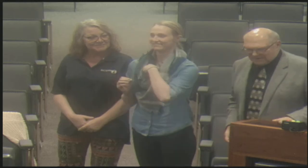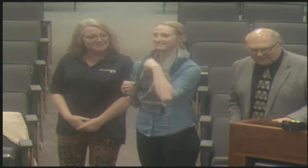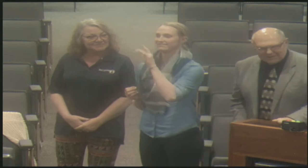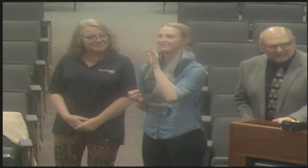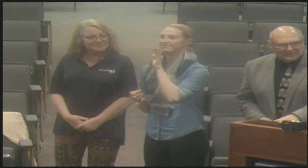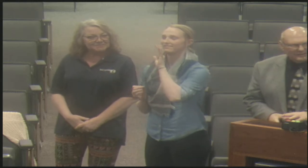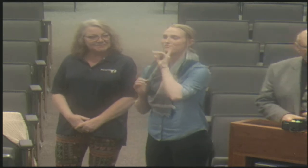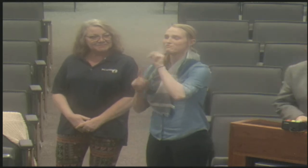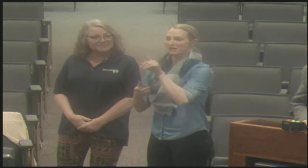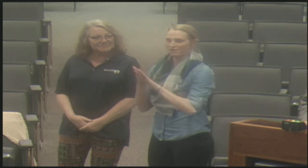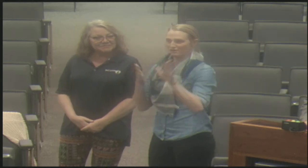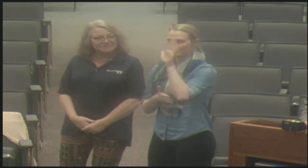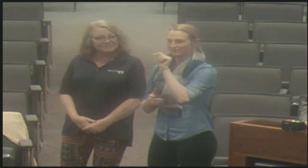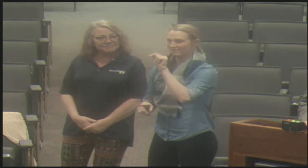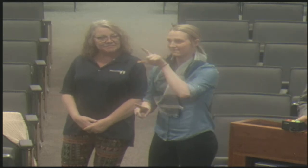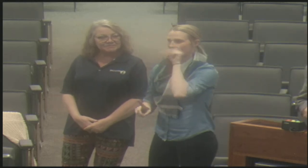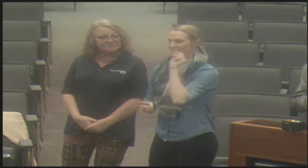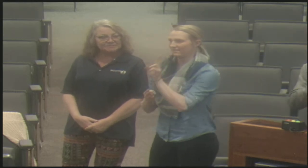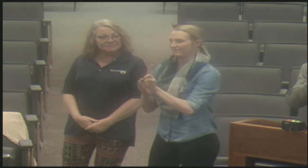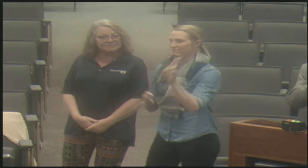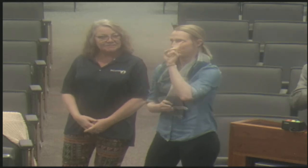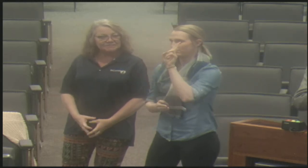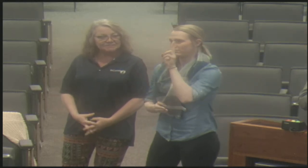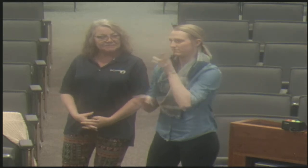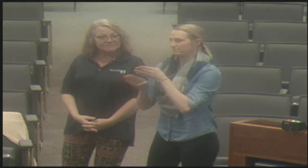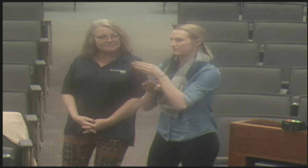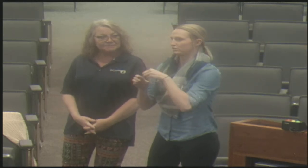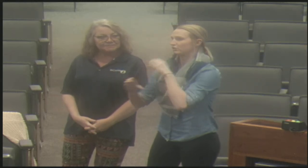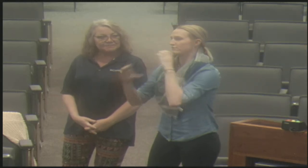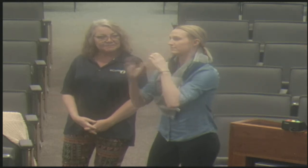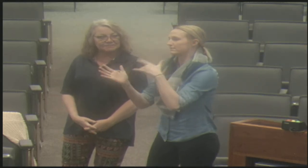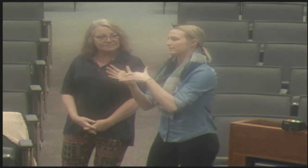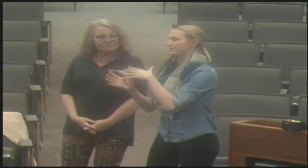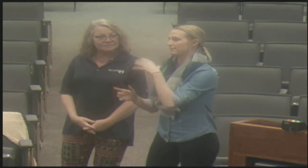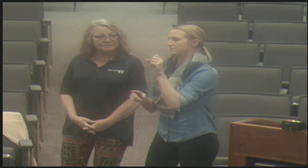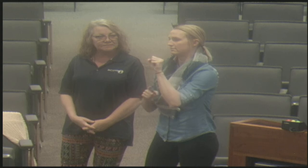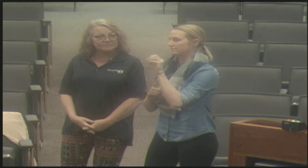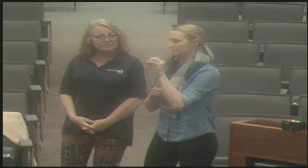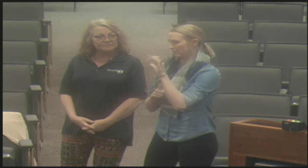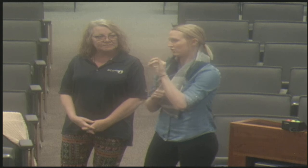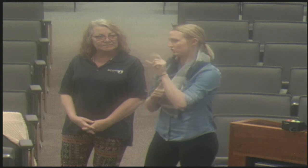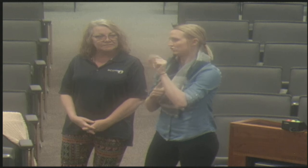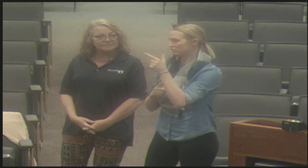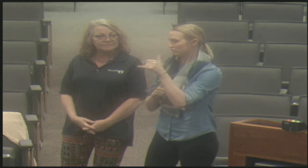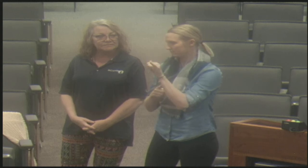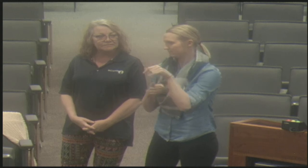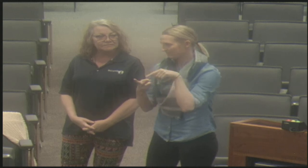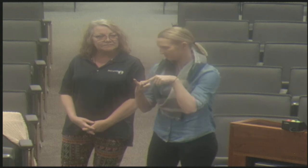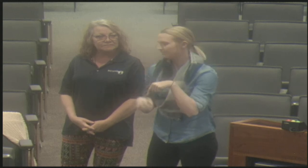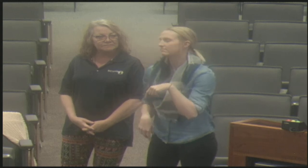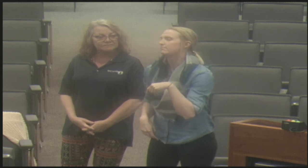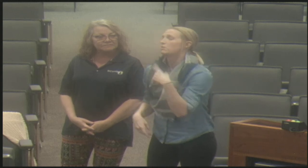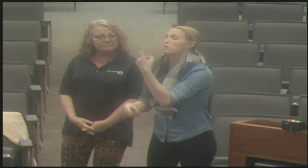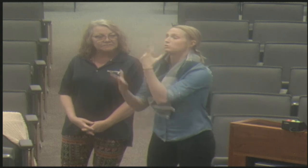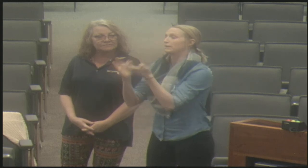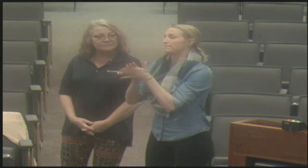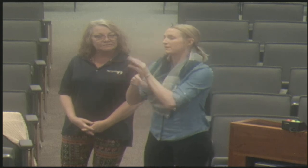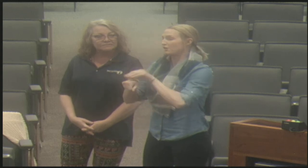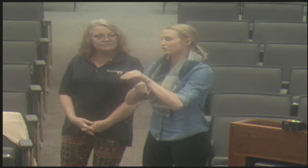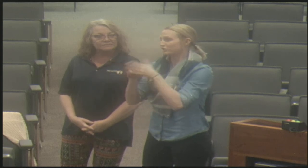Fantastic. Oh, I thank you for your question. I went to Gallaudet University. I majored in communication studies and sociology.